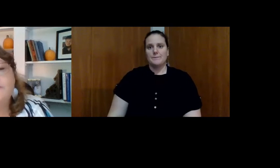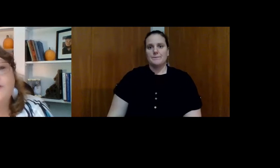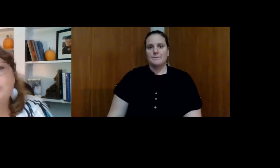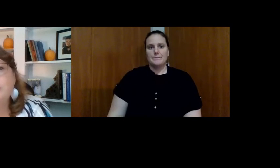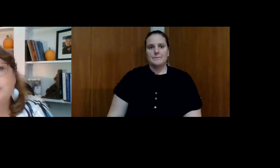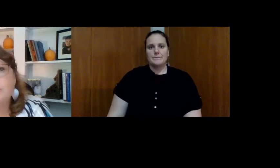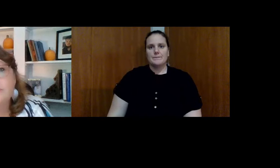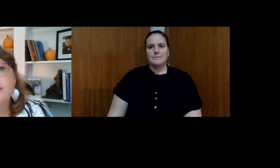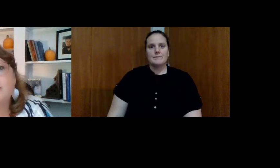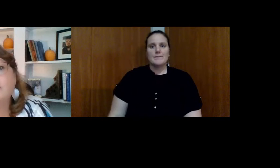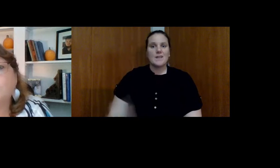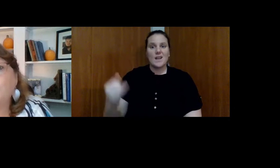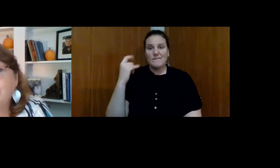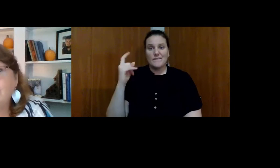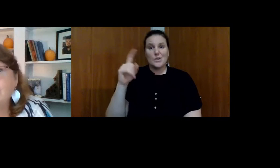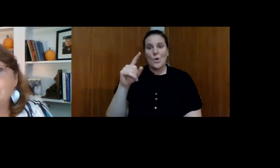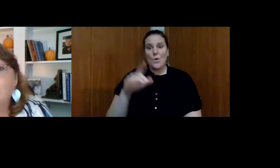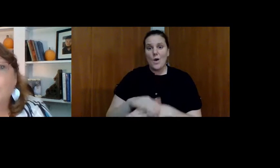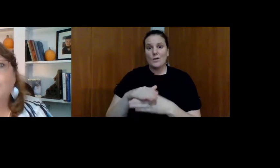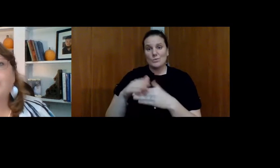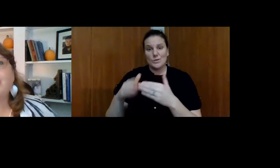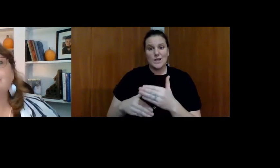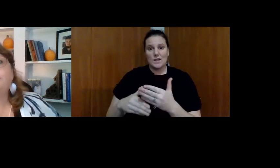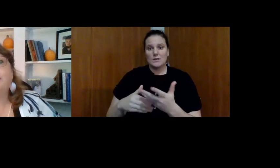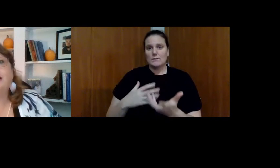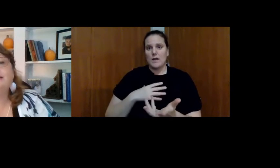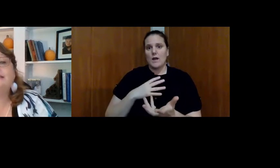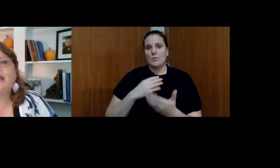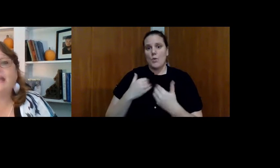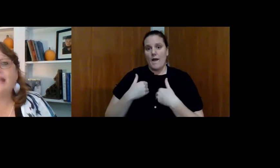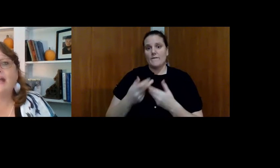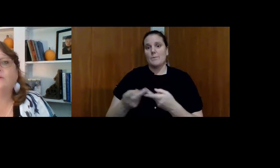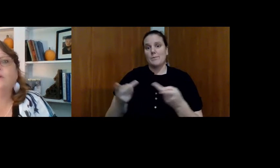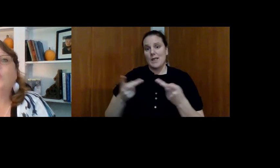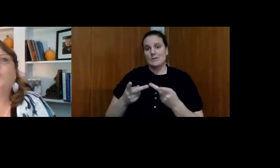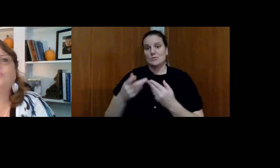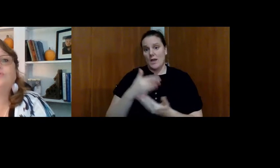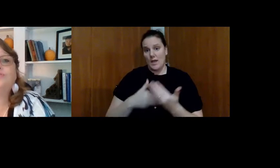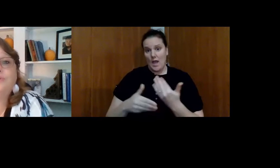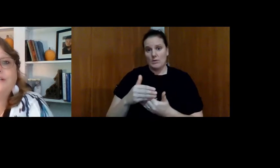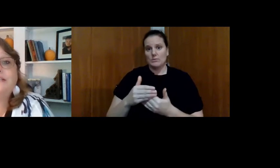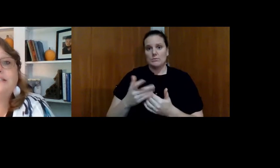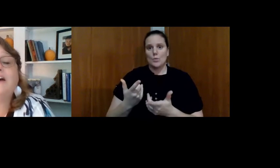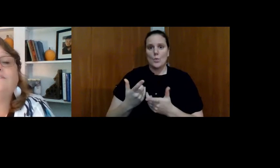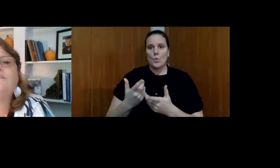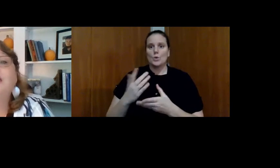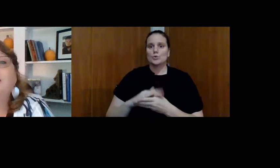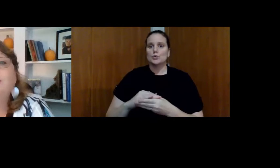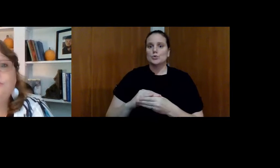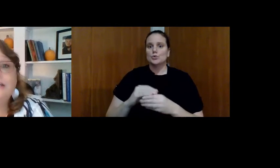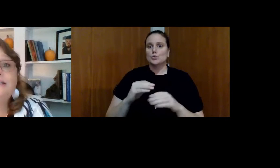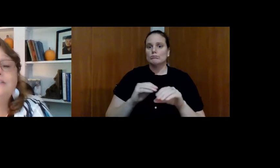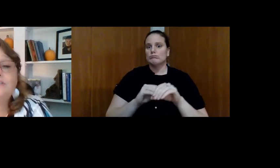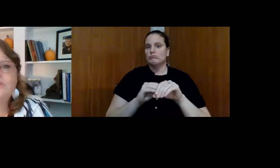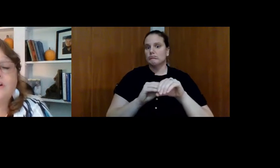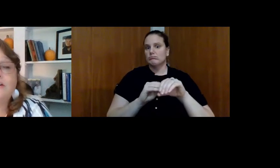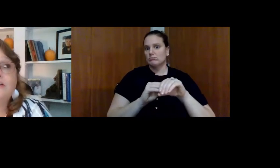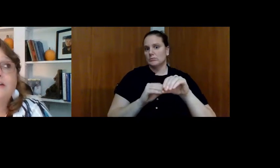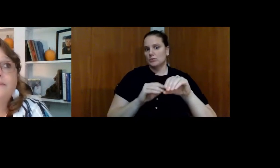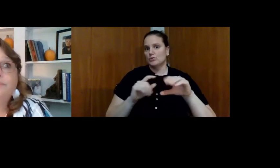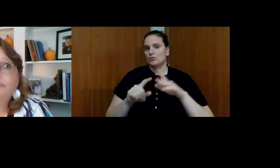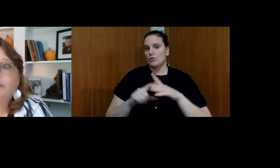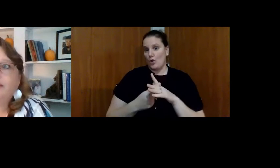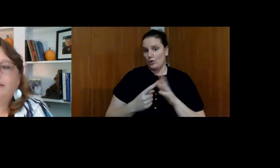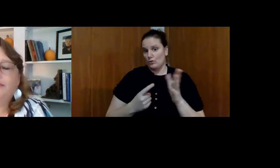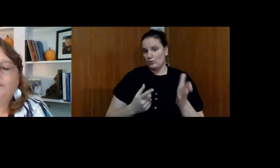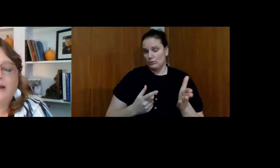said, even if he just goes there on the weekends or has a place to hang out or story stuff, you need to start.